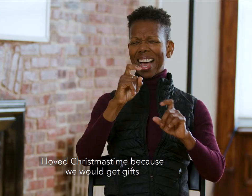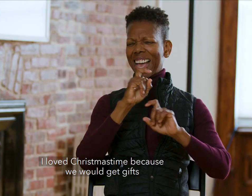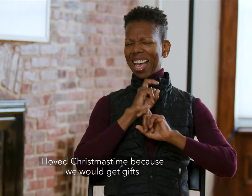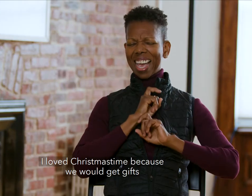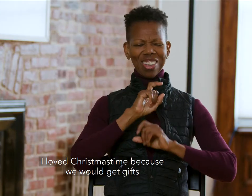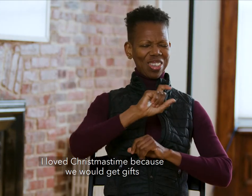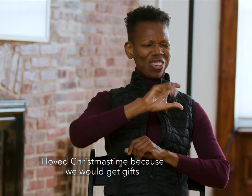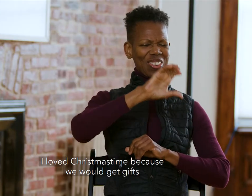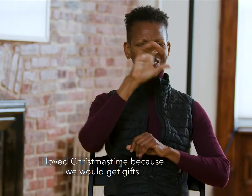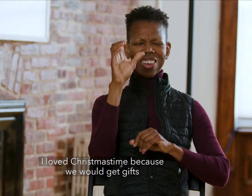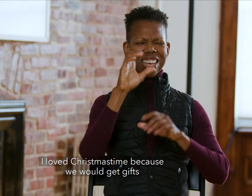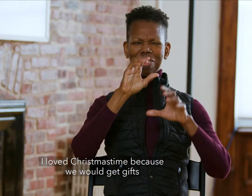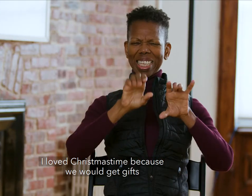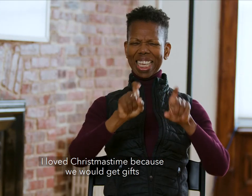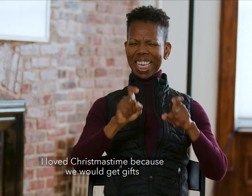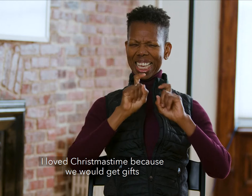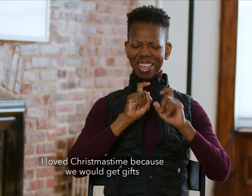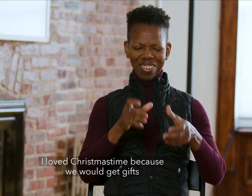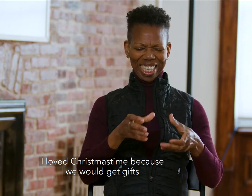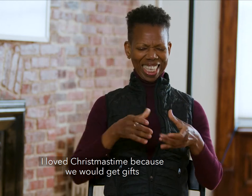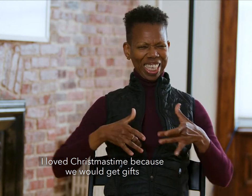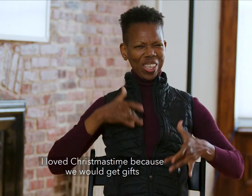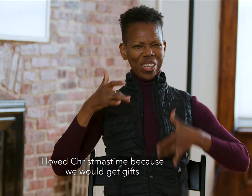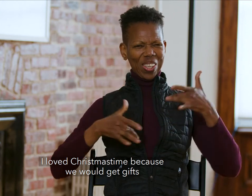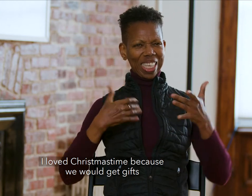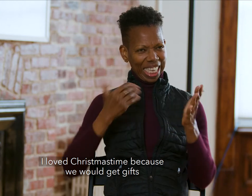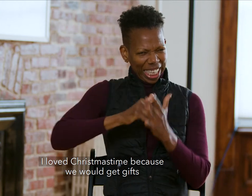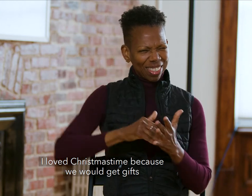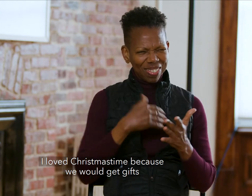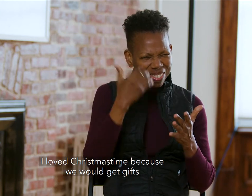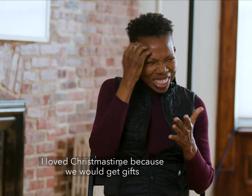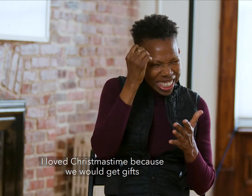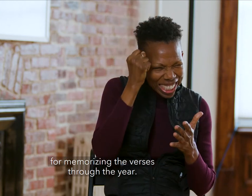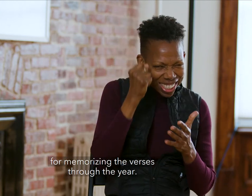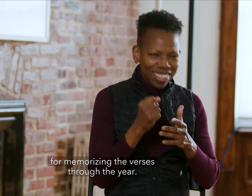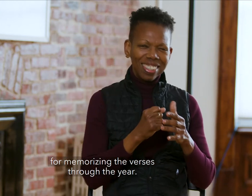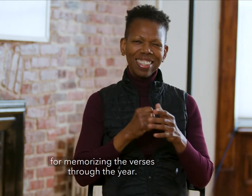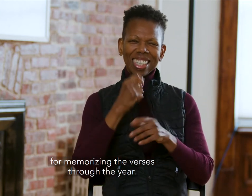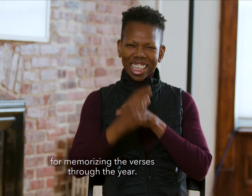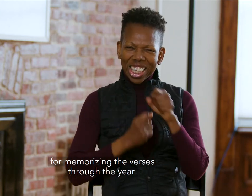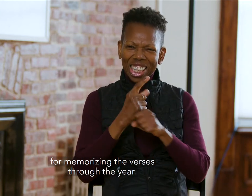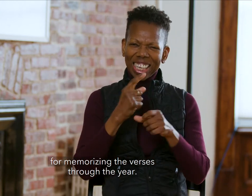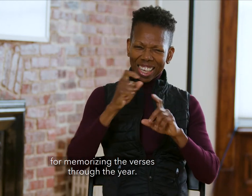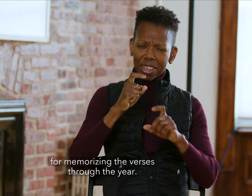I loved Christmas time because we would get gifts for memorizing the verses through the year.